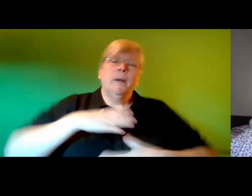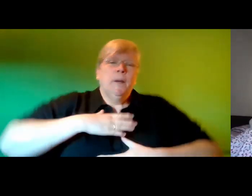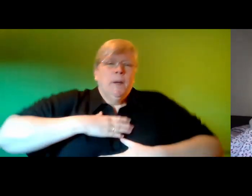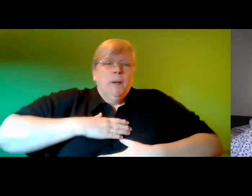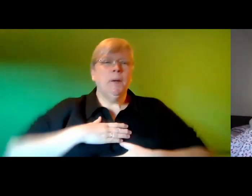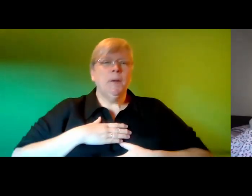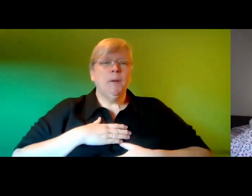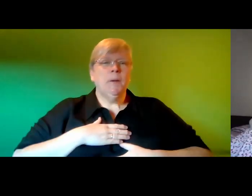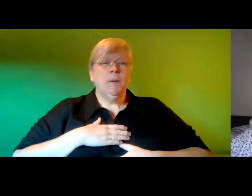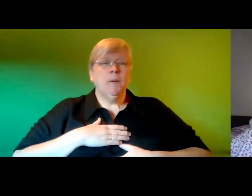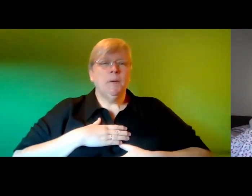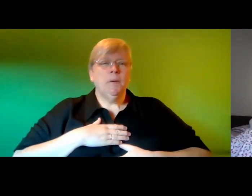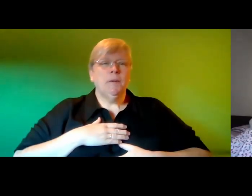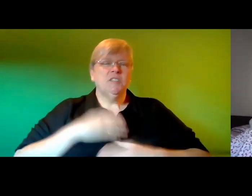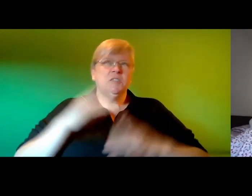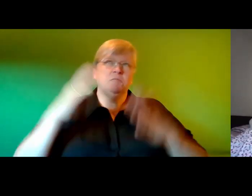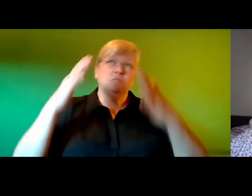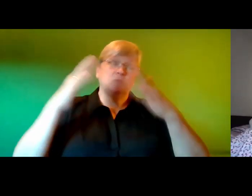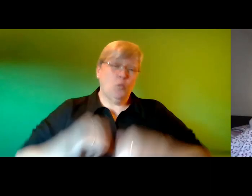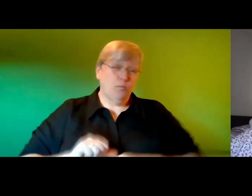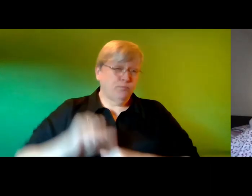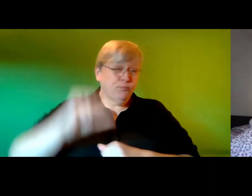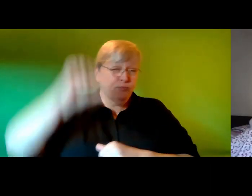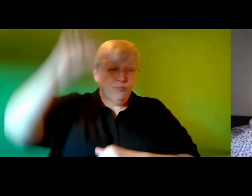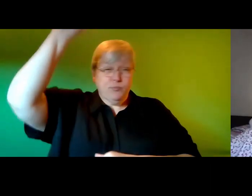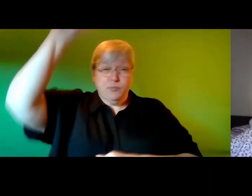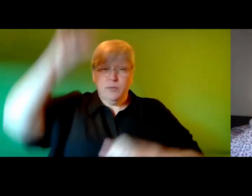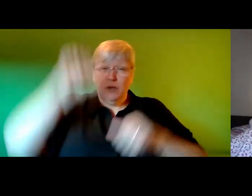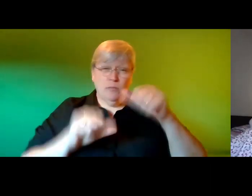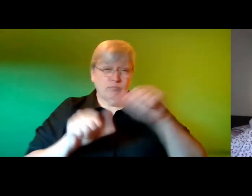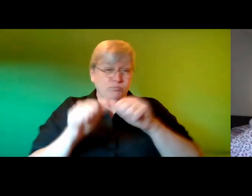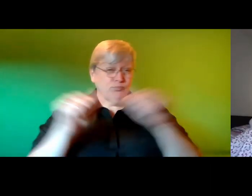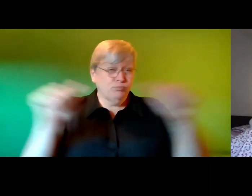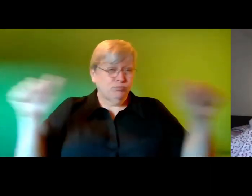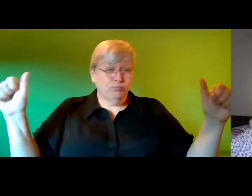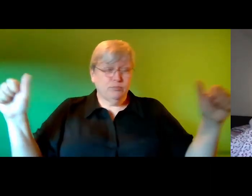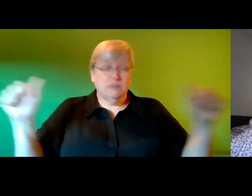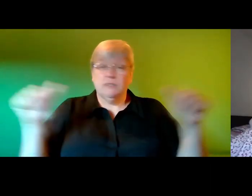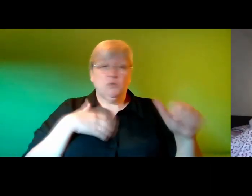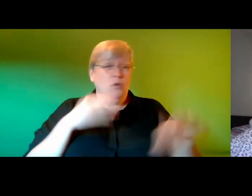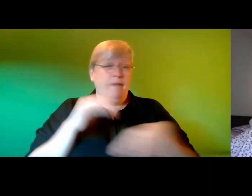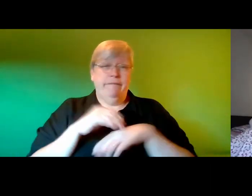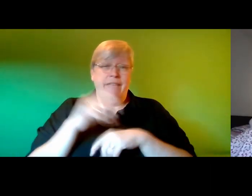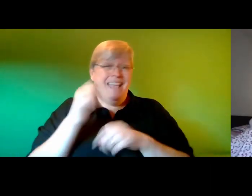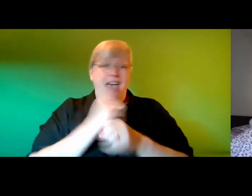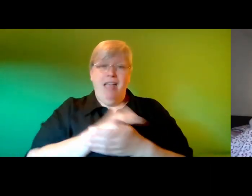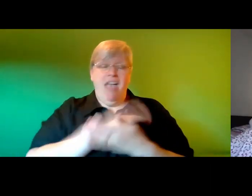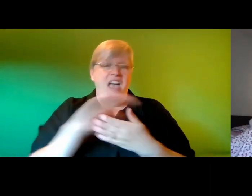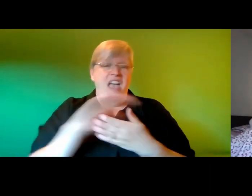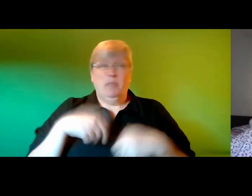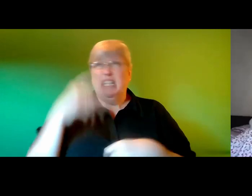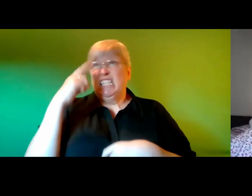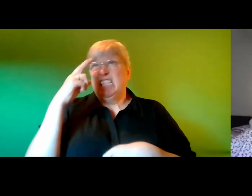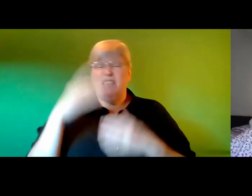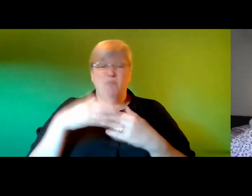the size of the structure was intimidating but galahad wouldn't let it affect his resolve after all he had seen taller towers